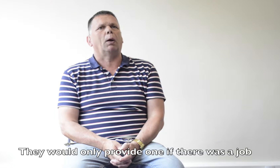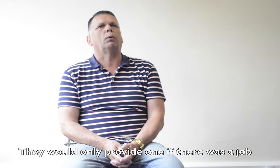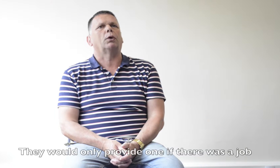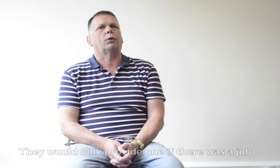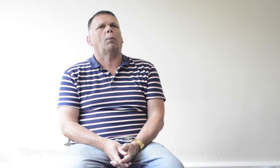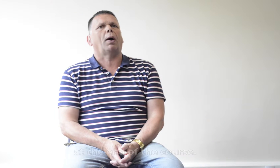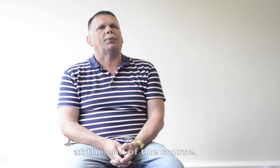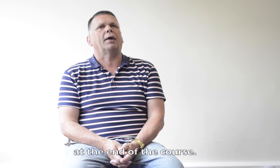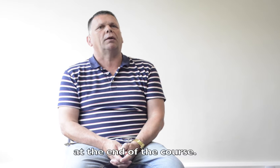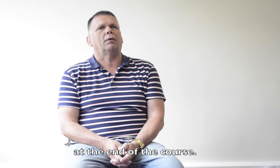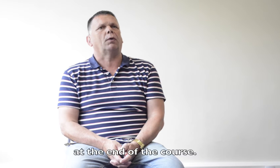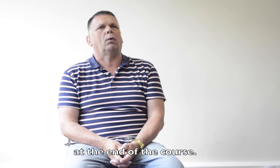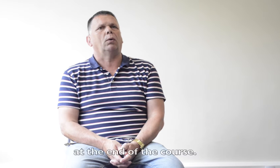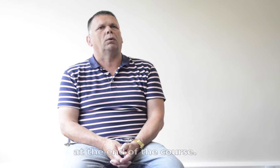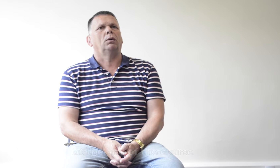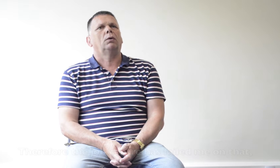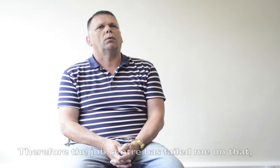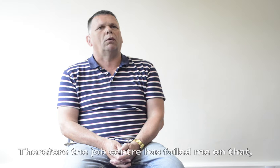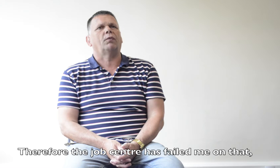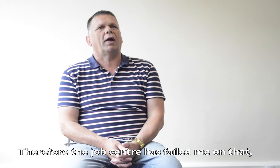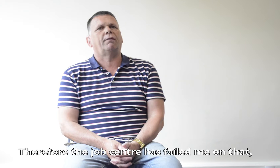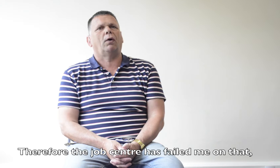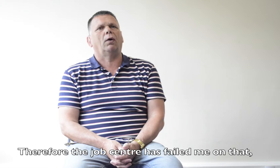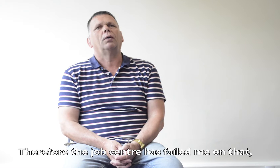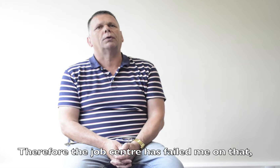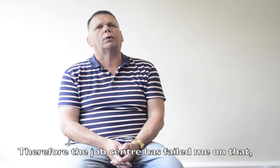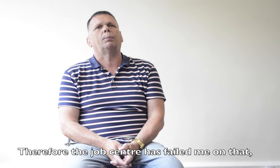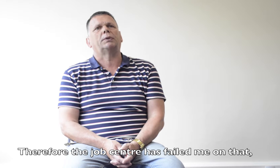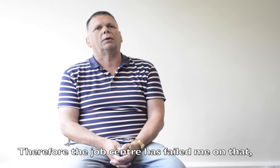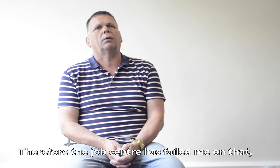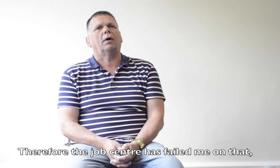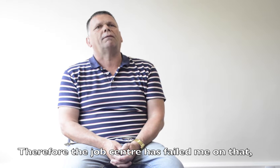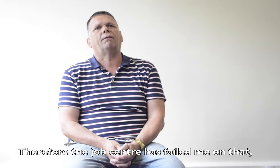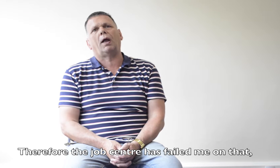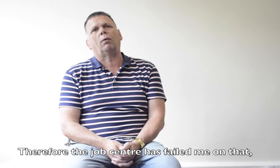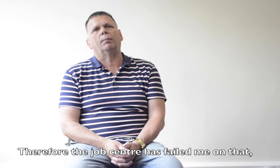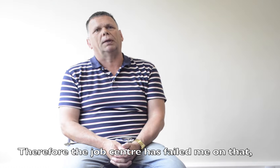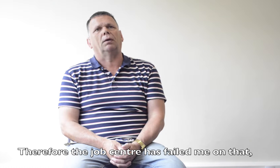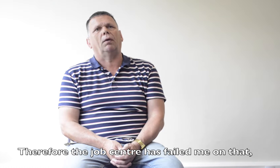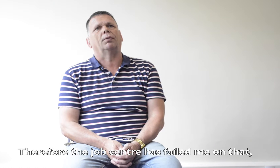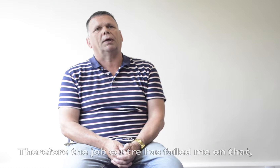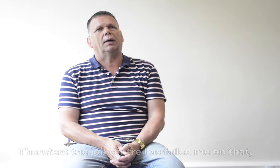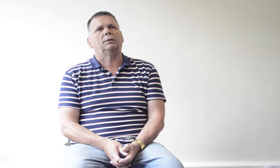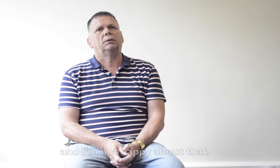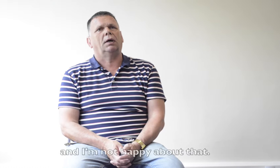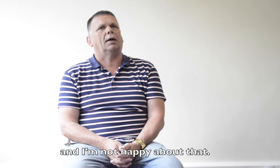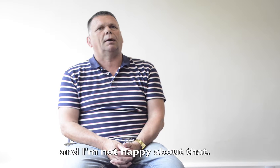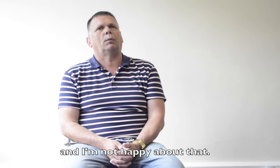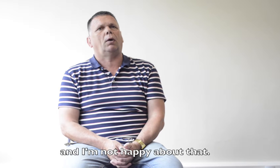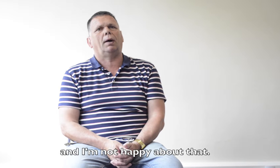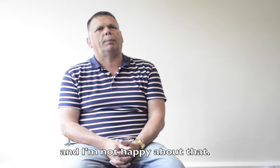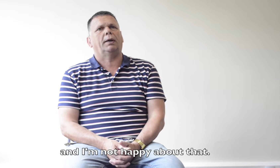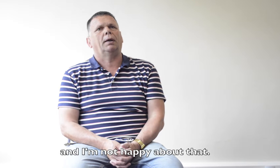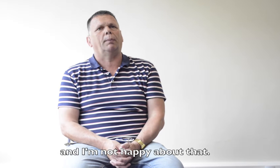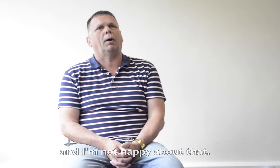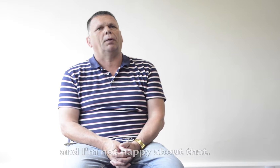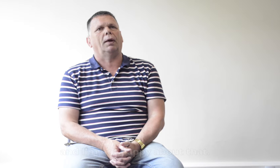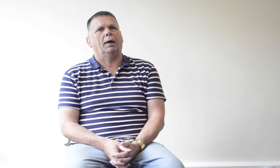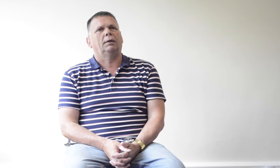there was a job at the end of the course. Therefore, the Job Centre has failed me on that, and I'm not happy about that.